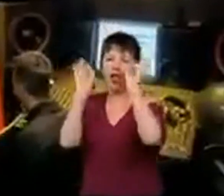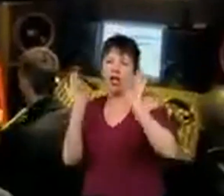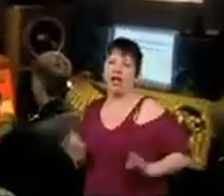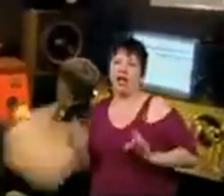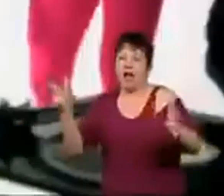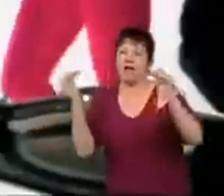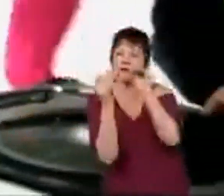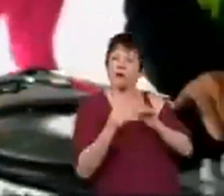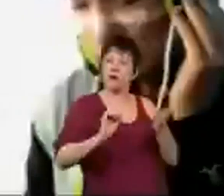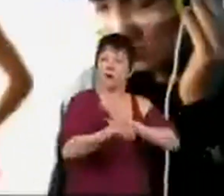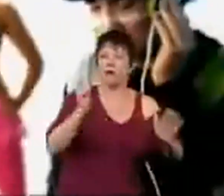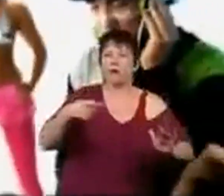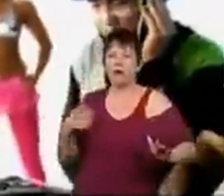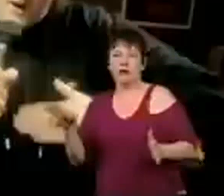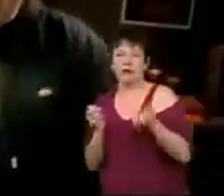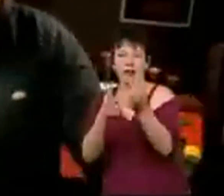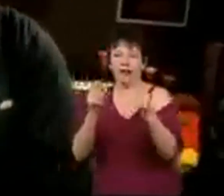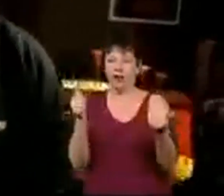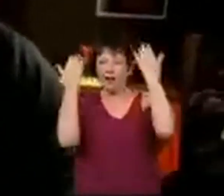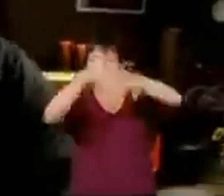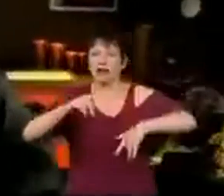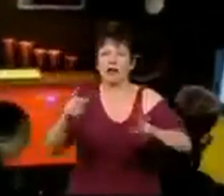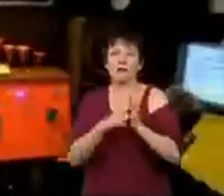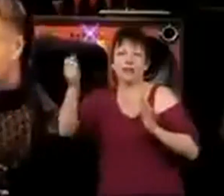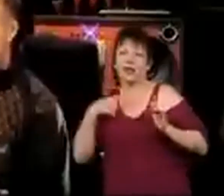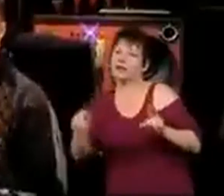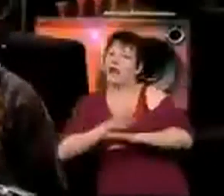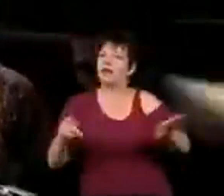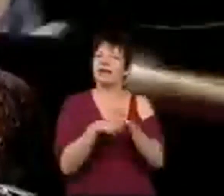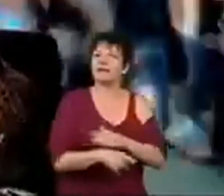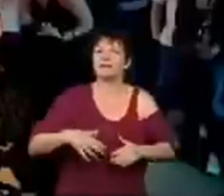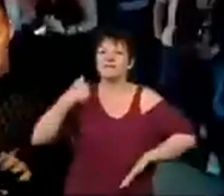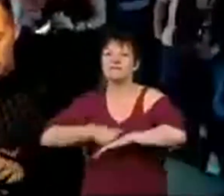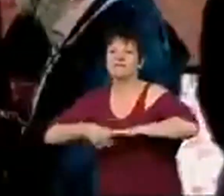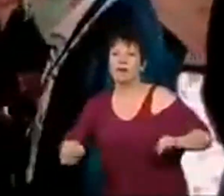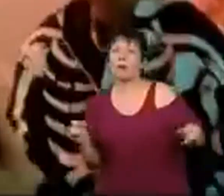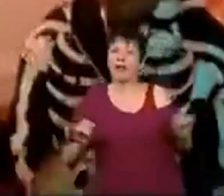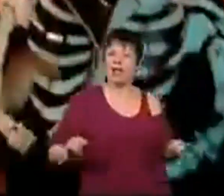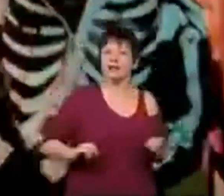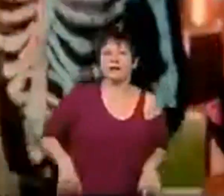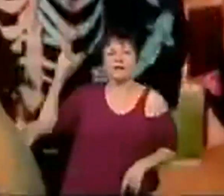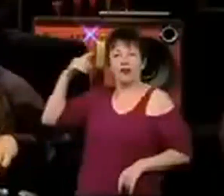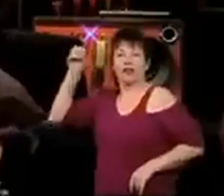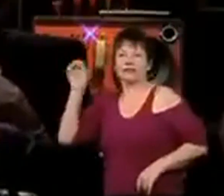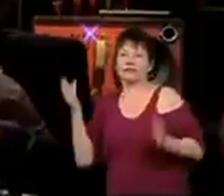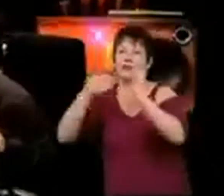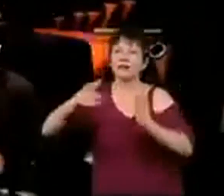received in this recipe for your evening then we mcs inside you ain't leaving baseline oh wicked now put a donk on it electro